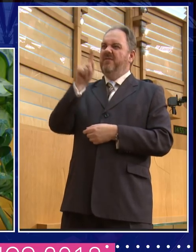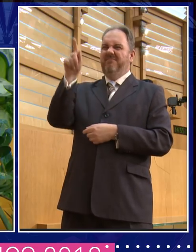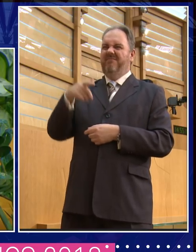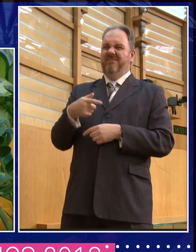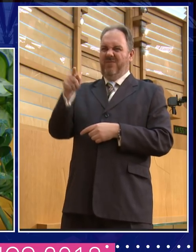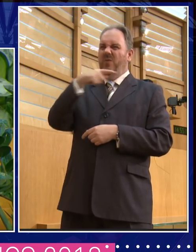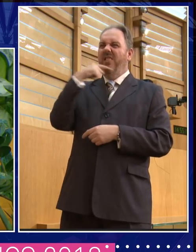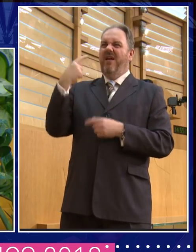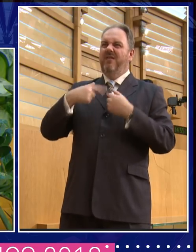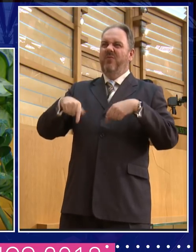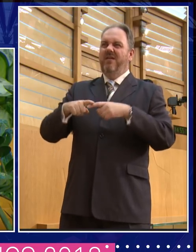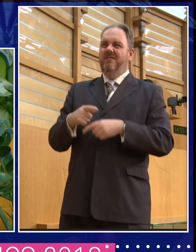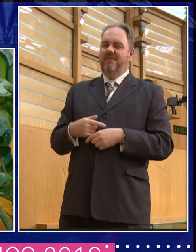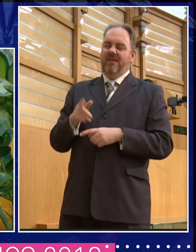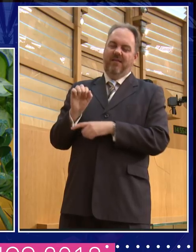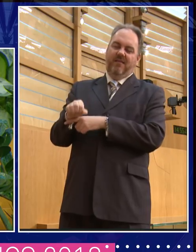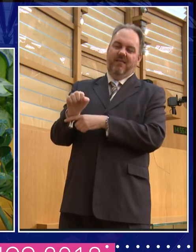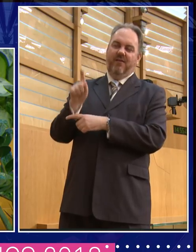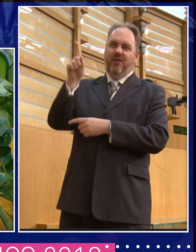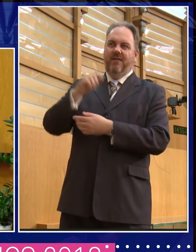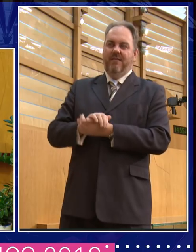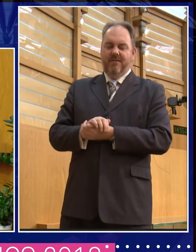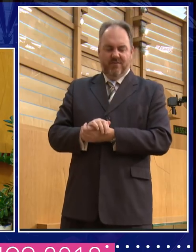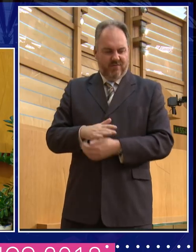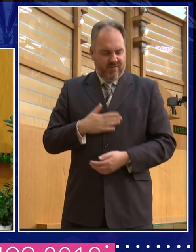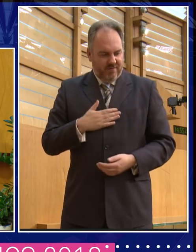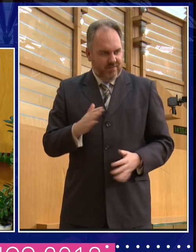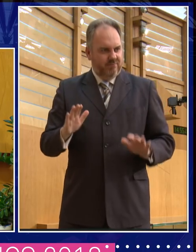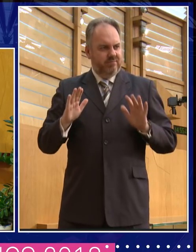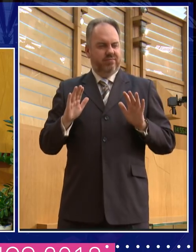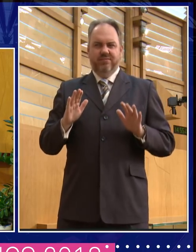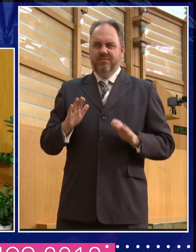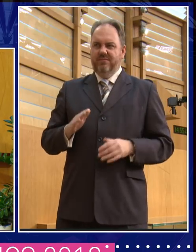she's saying. It's just, this is an observation. She also questions about the Me Too movement for a couple of hands here. We'll just take questions. Yes.